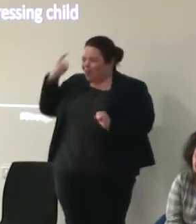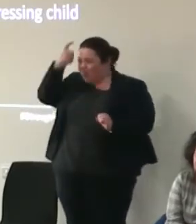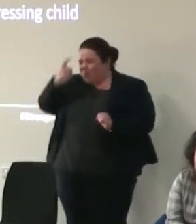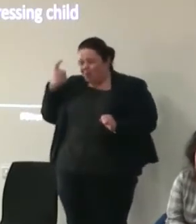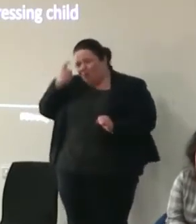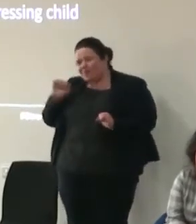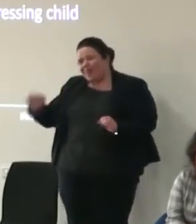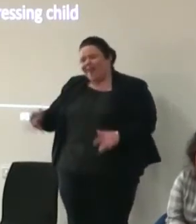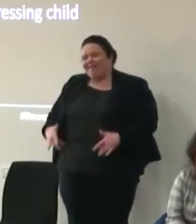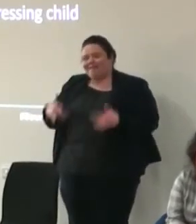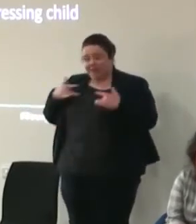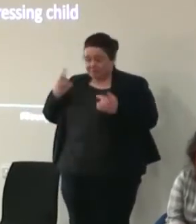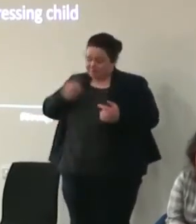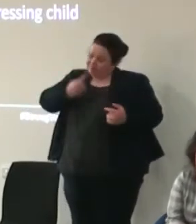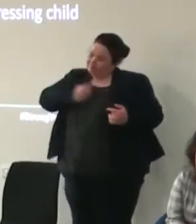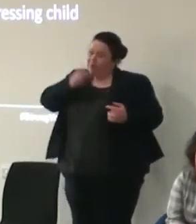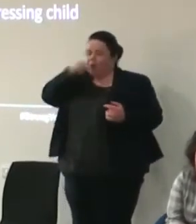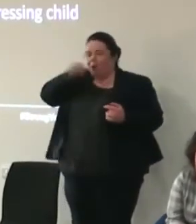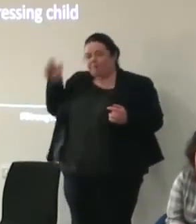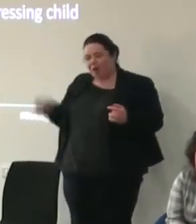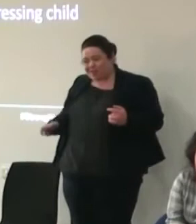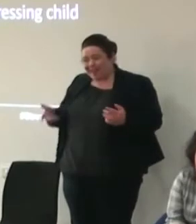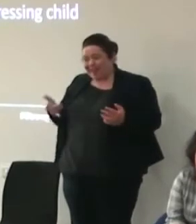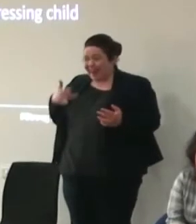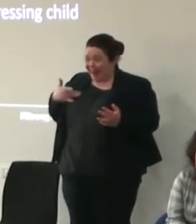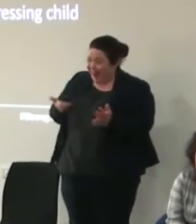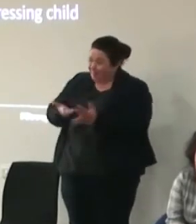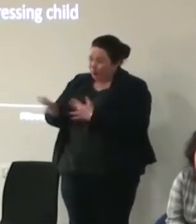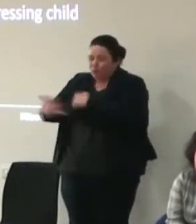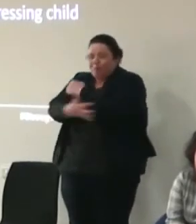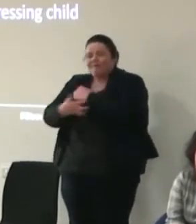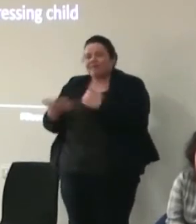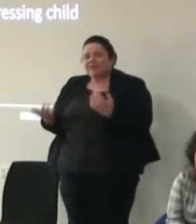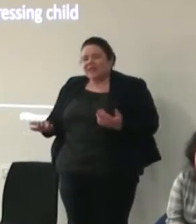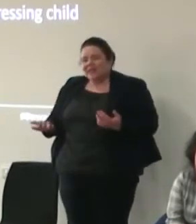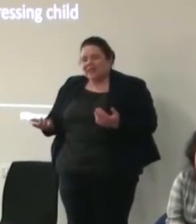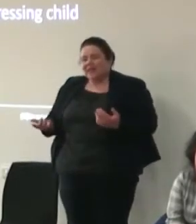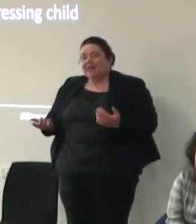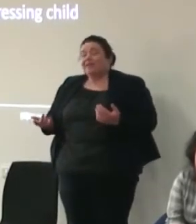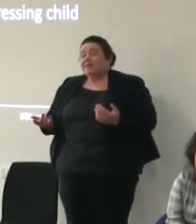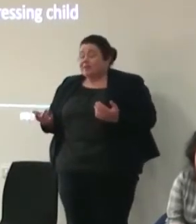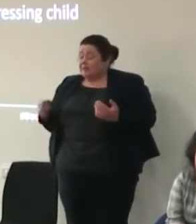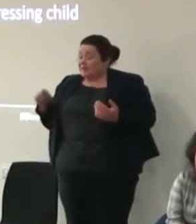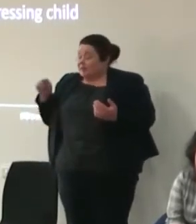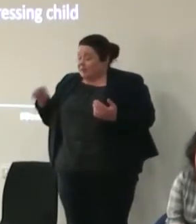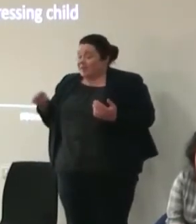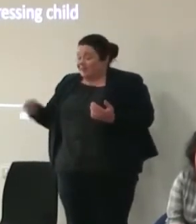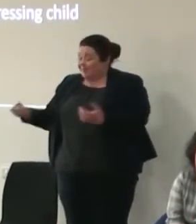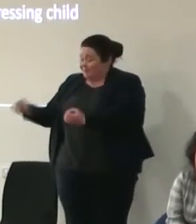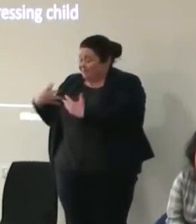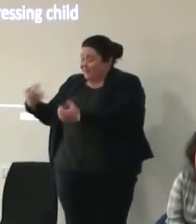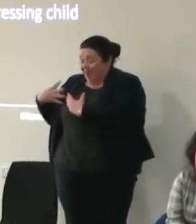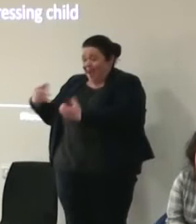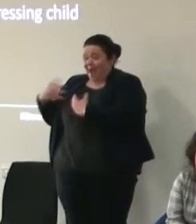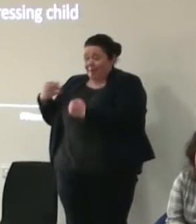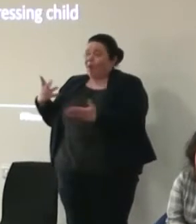their feelings on being a young person who was living in poverty and I think for them the feedback we got was not only was that